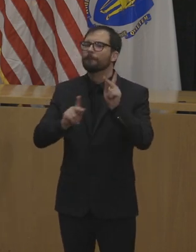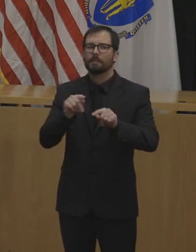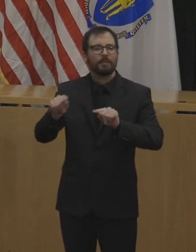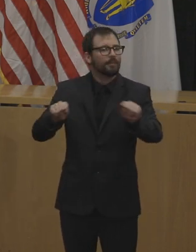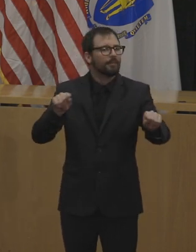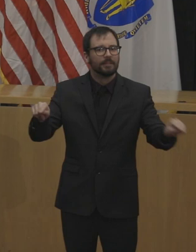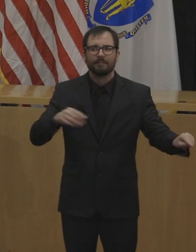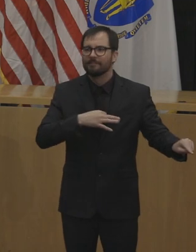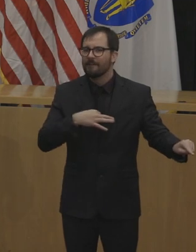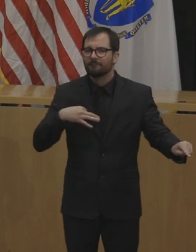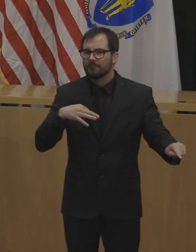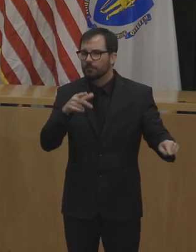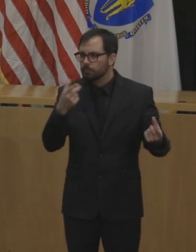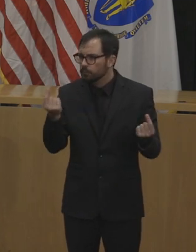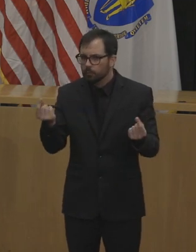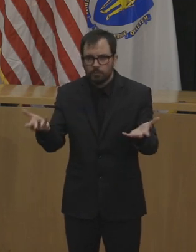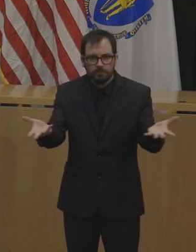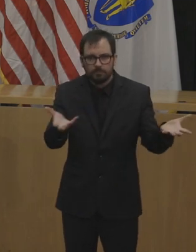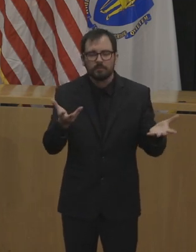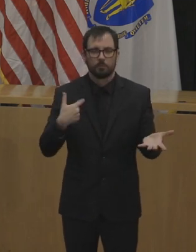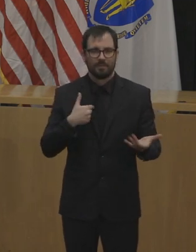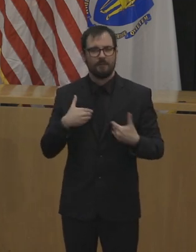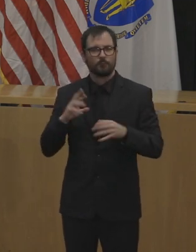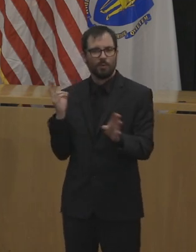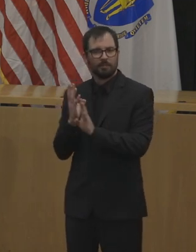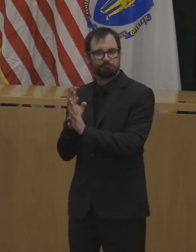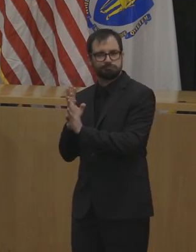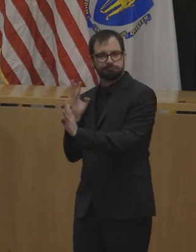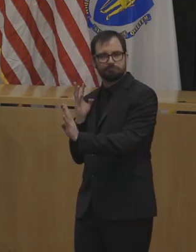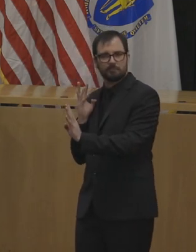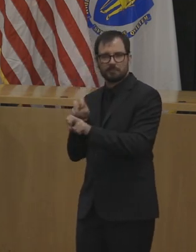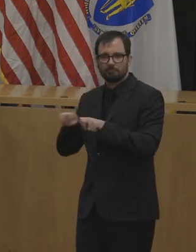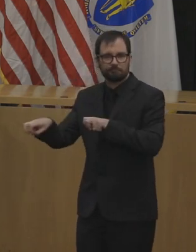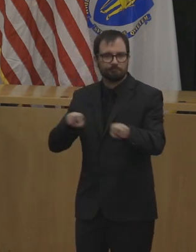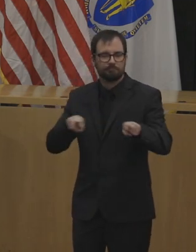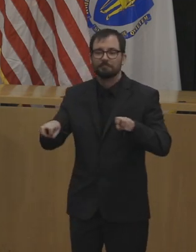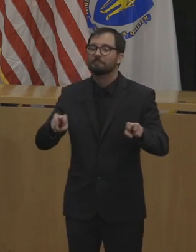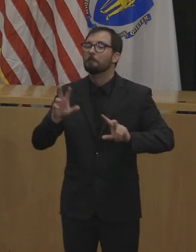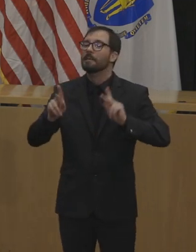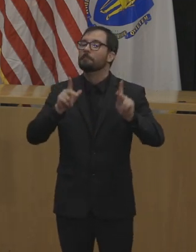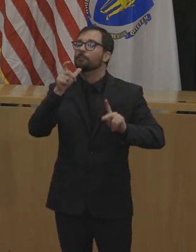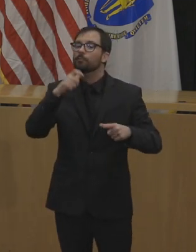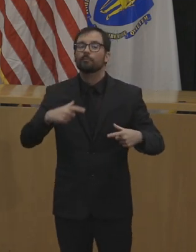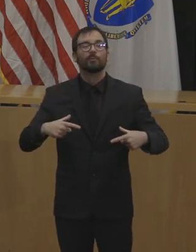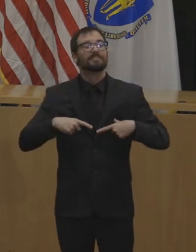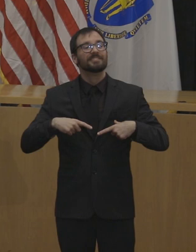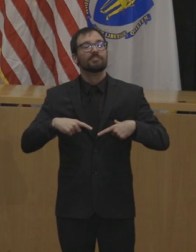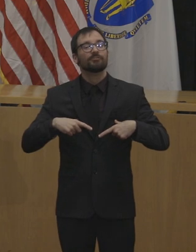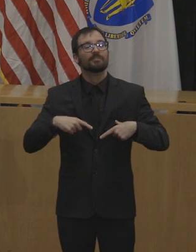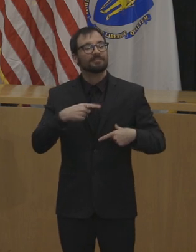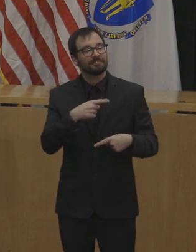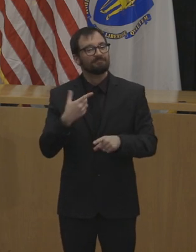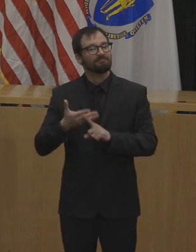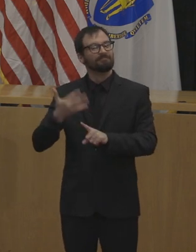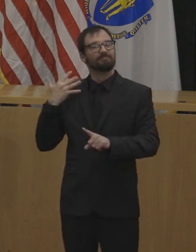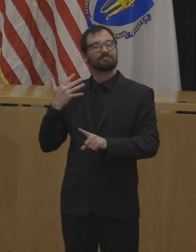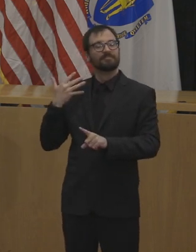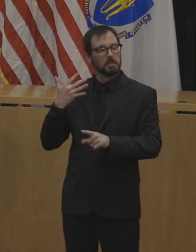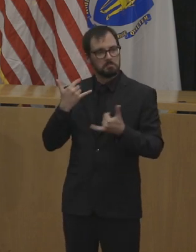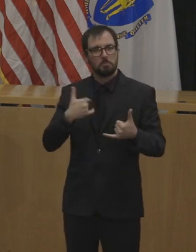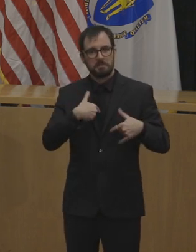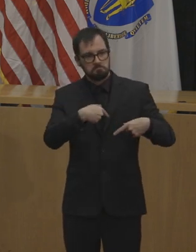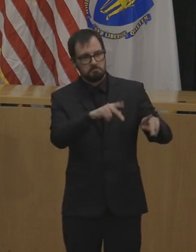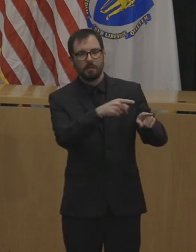that retirees who are collecting pensions can return to work at the local level if we adjust